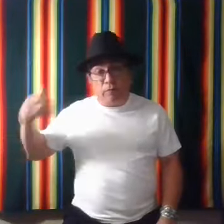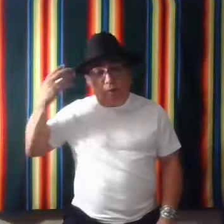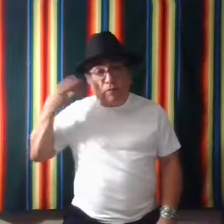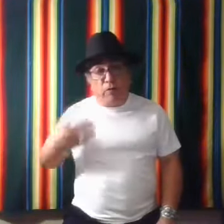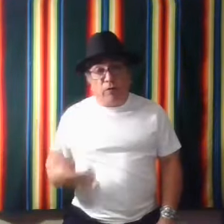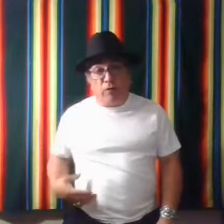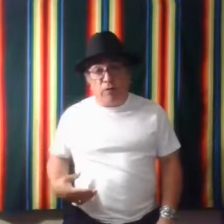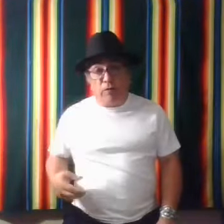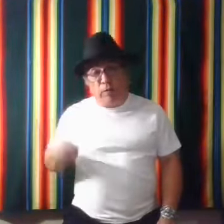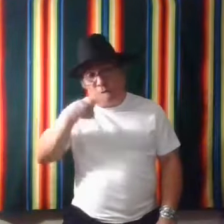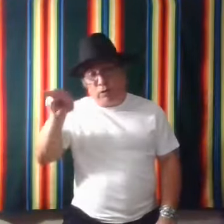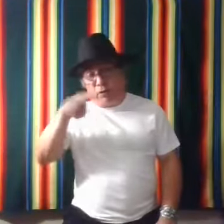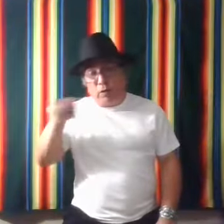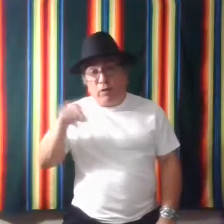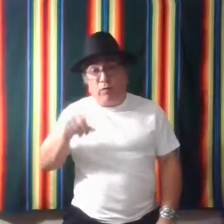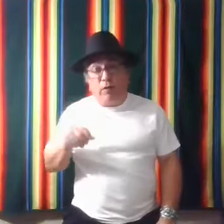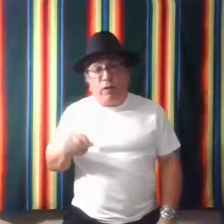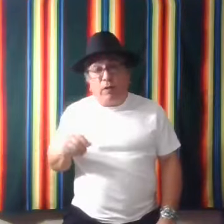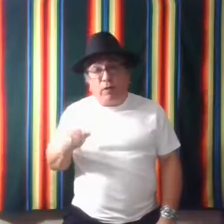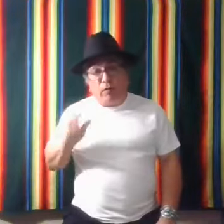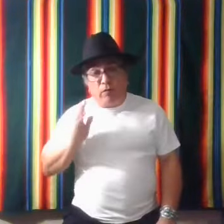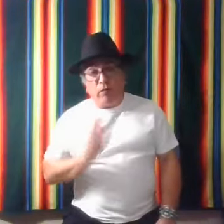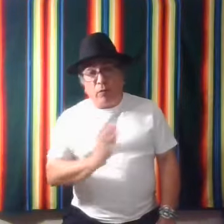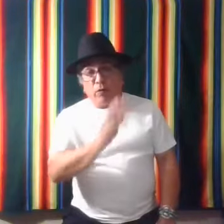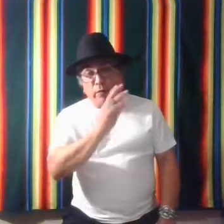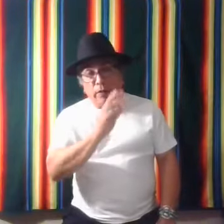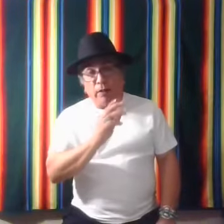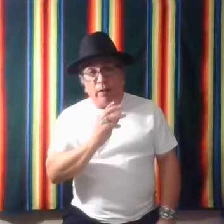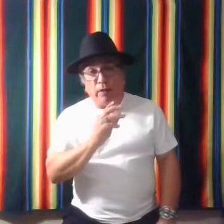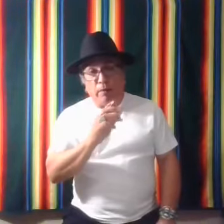girl. She's looking for, um,